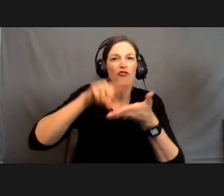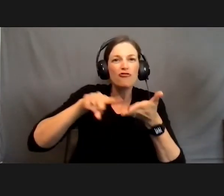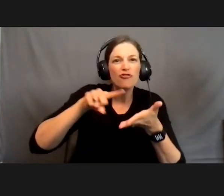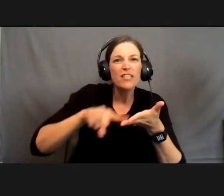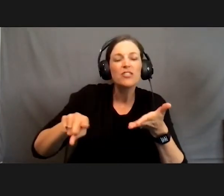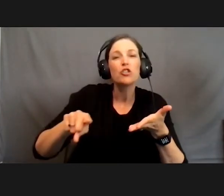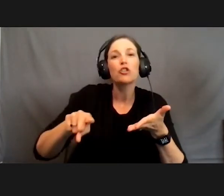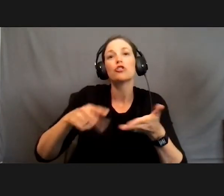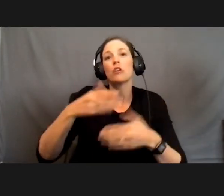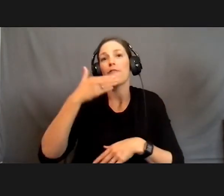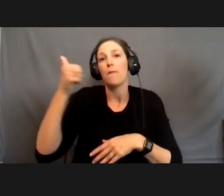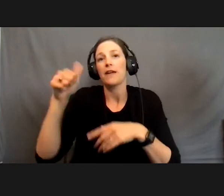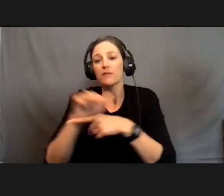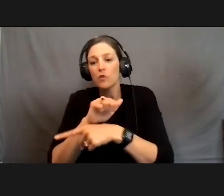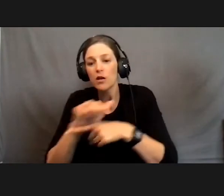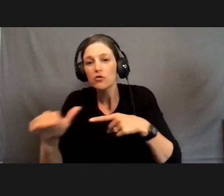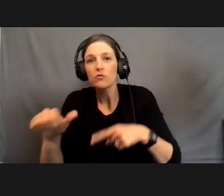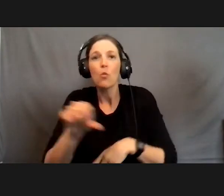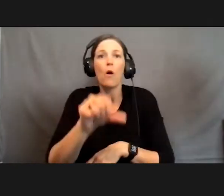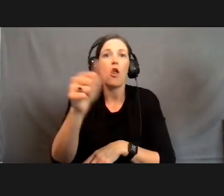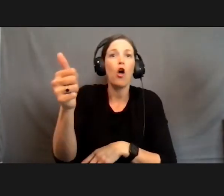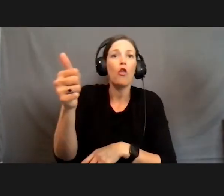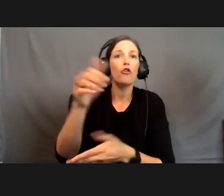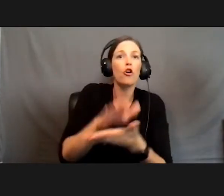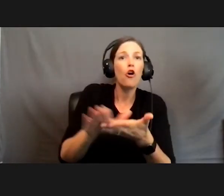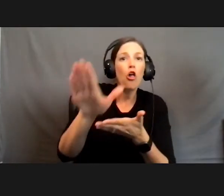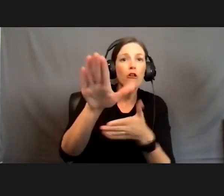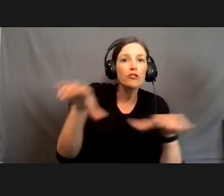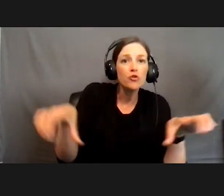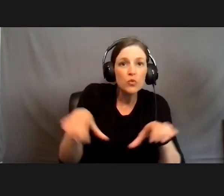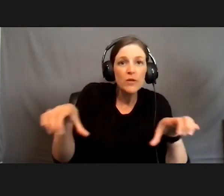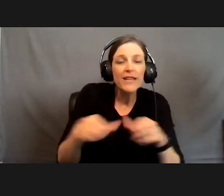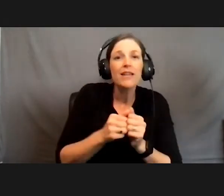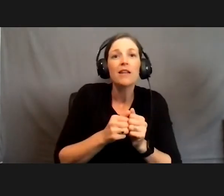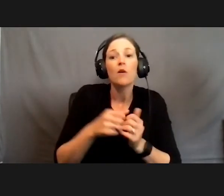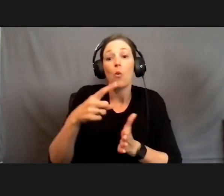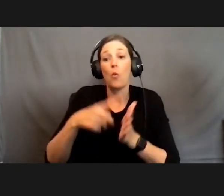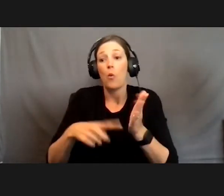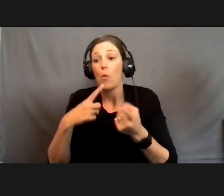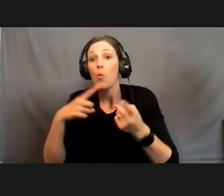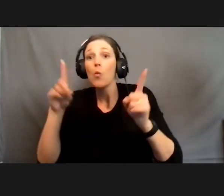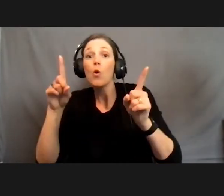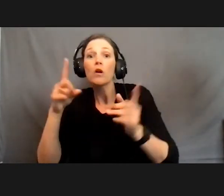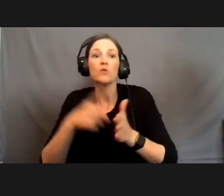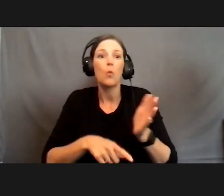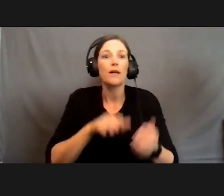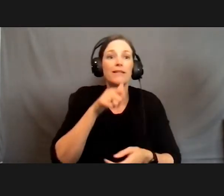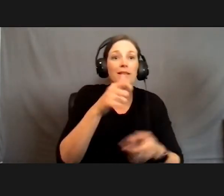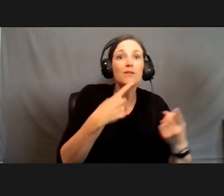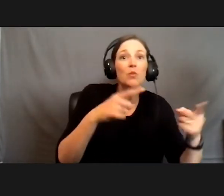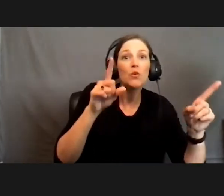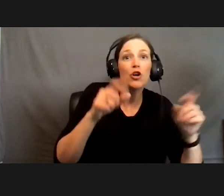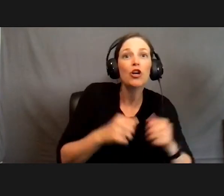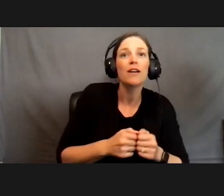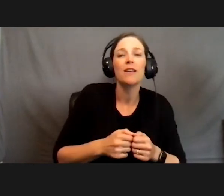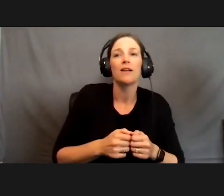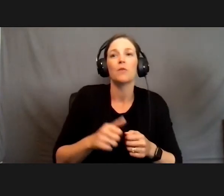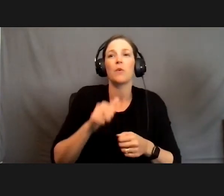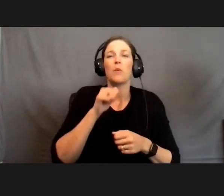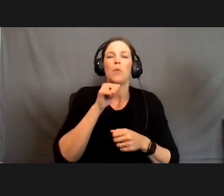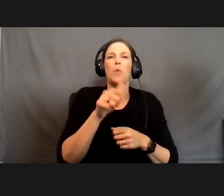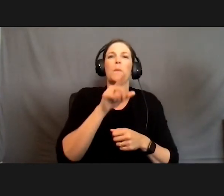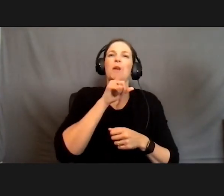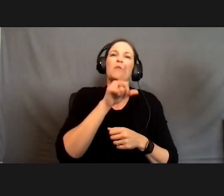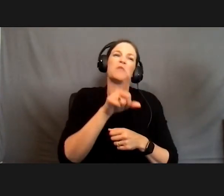best practices, what other institutions are doing, what's worked and what has not. So we will not be going into